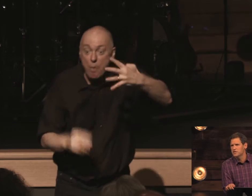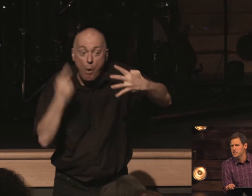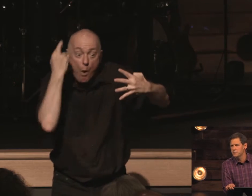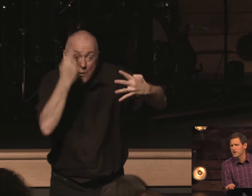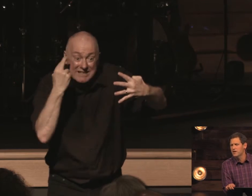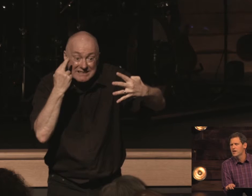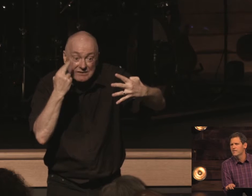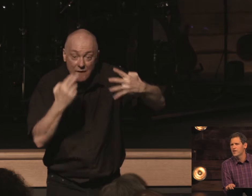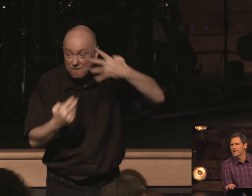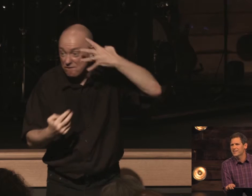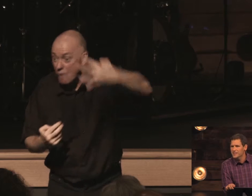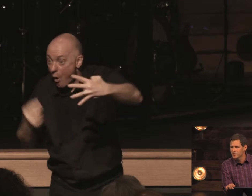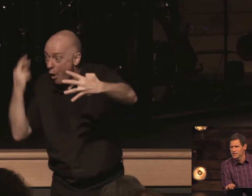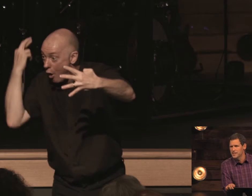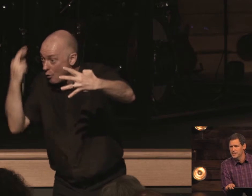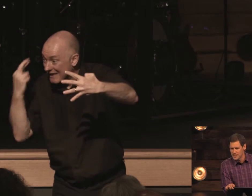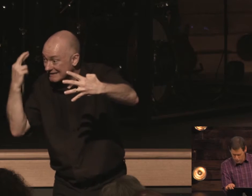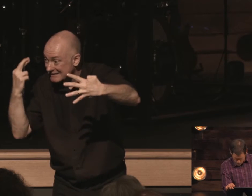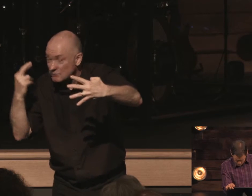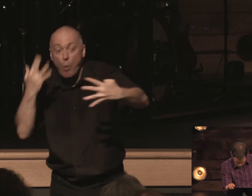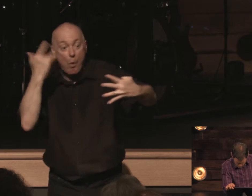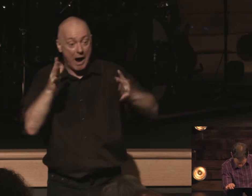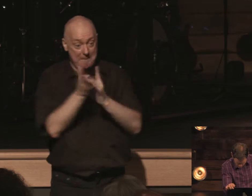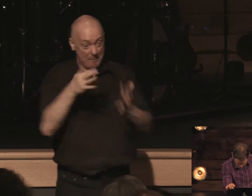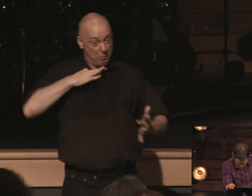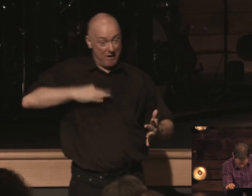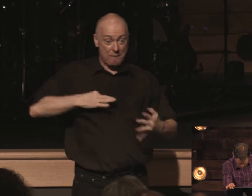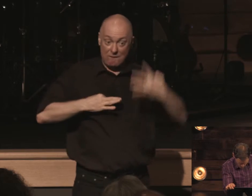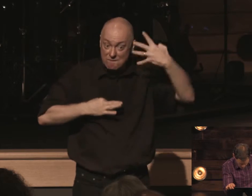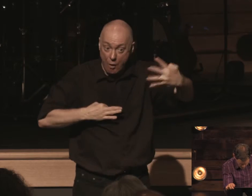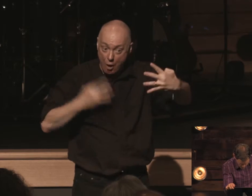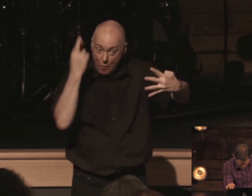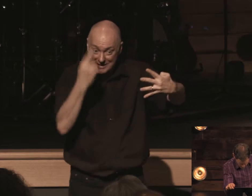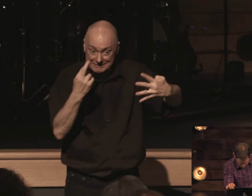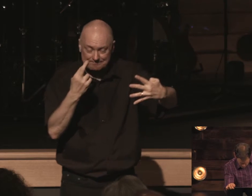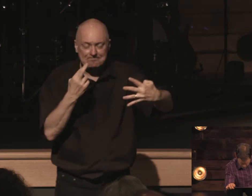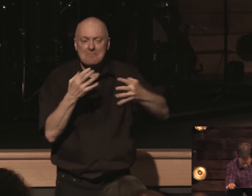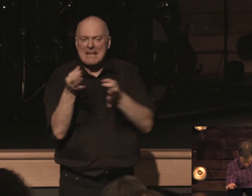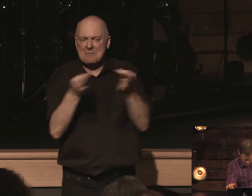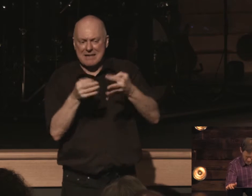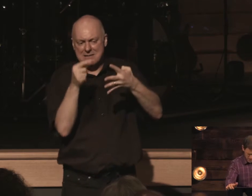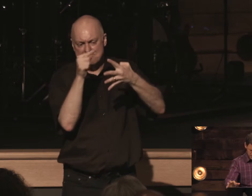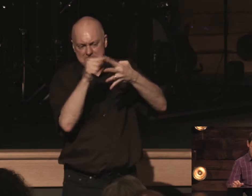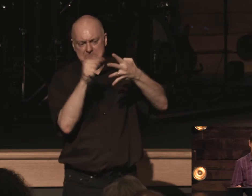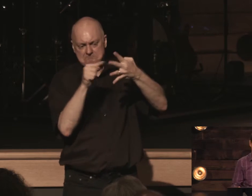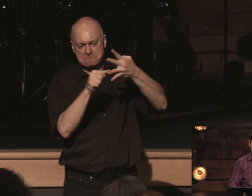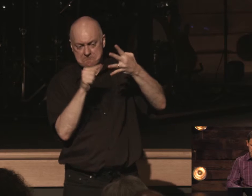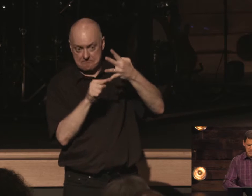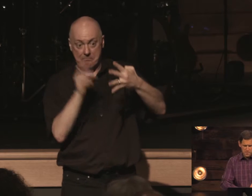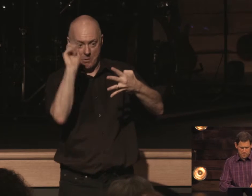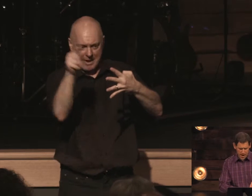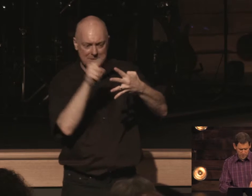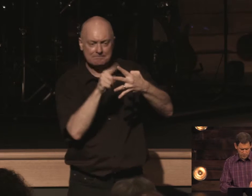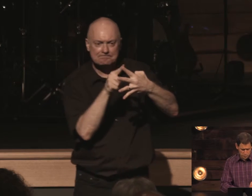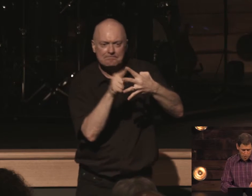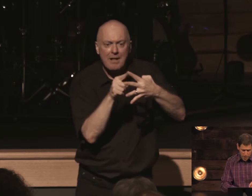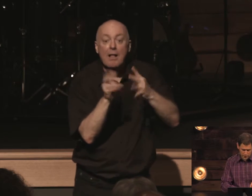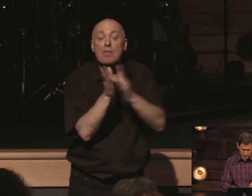see them there very clearly let's go through them um one by one these are on the screen beside me too the bible is profitable